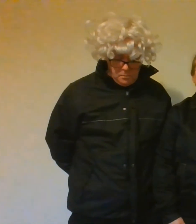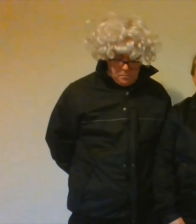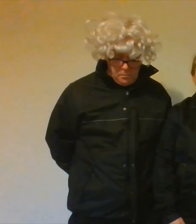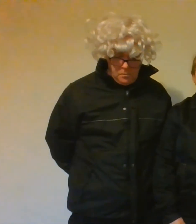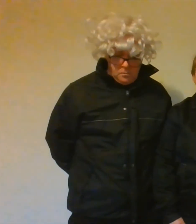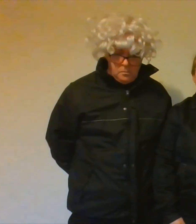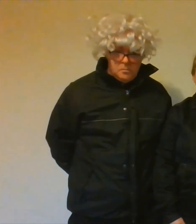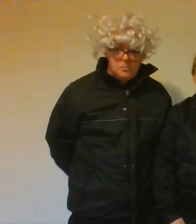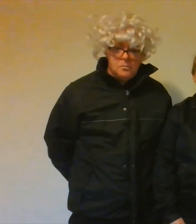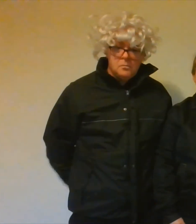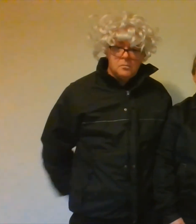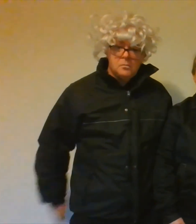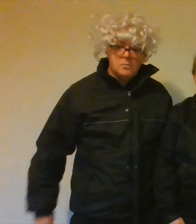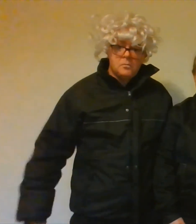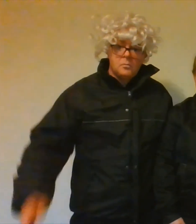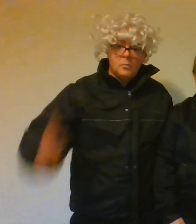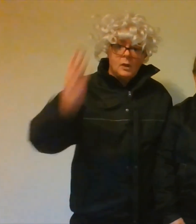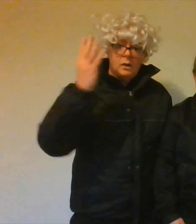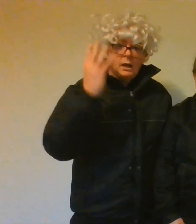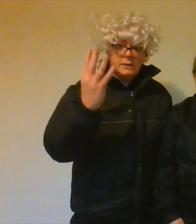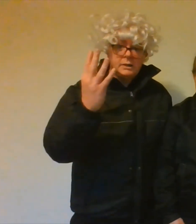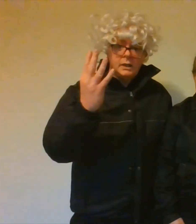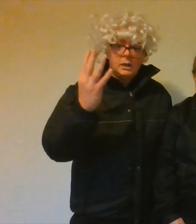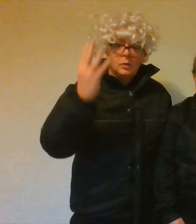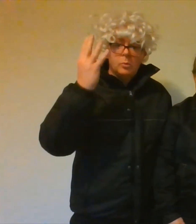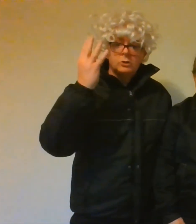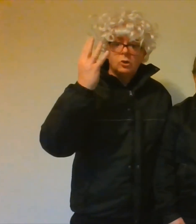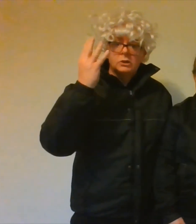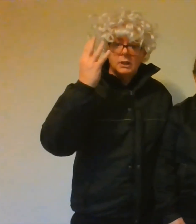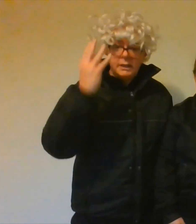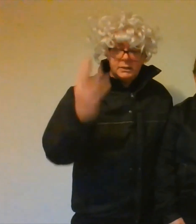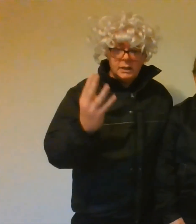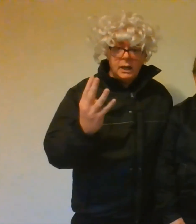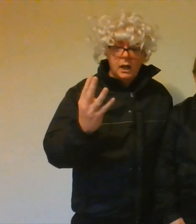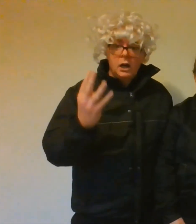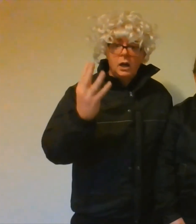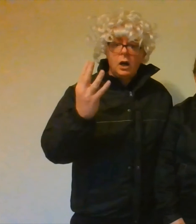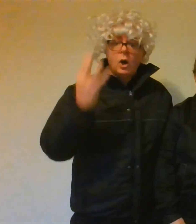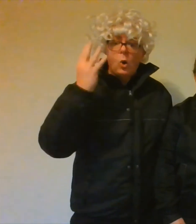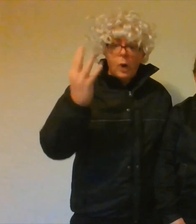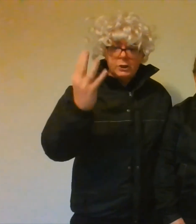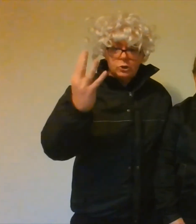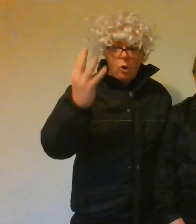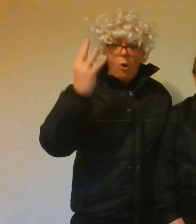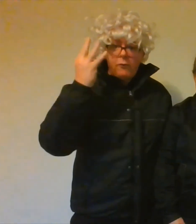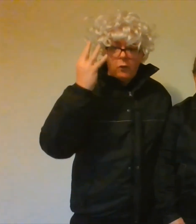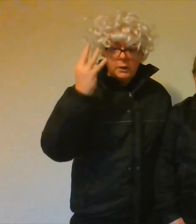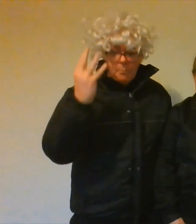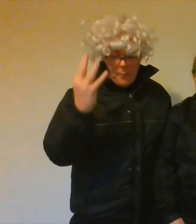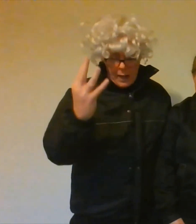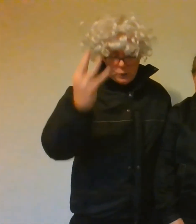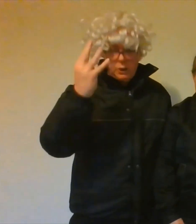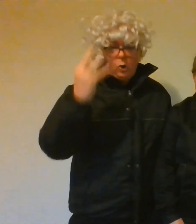indoors. Last but not least, quattro formaggio.